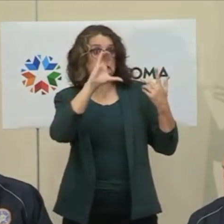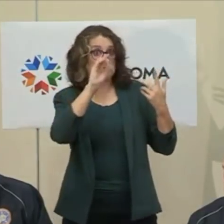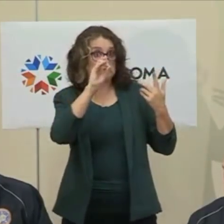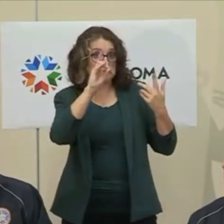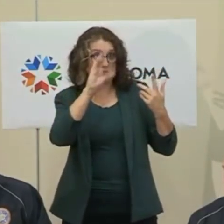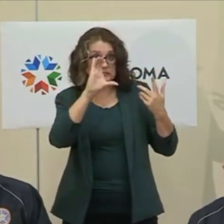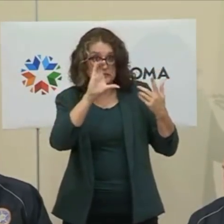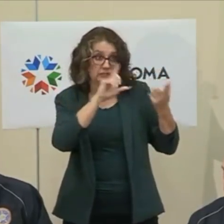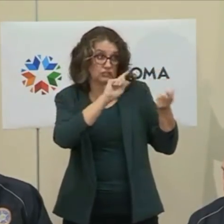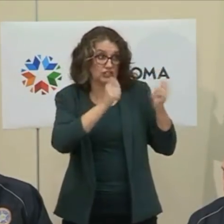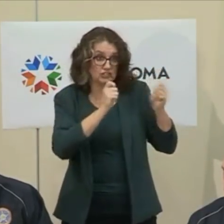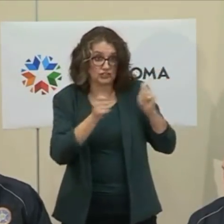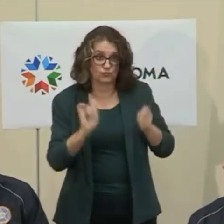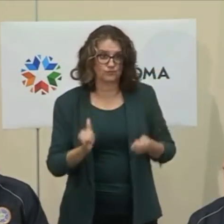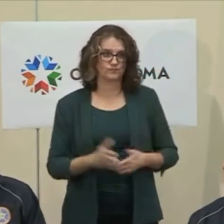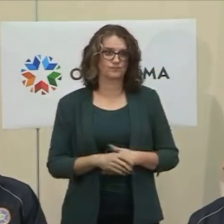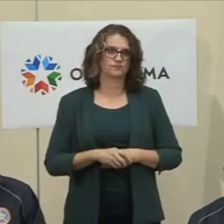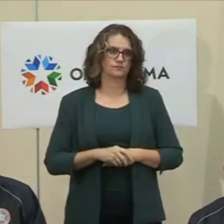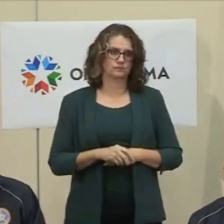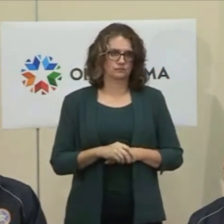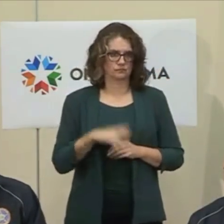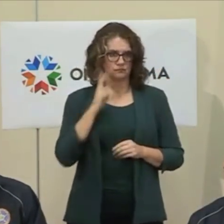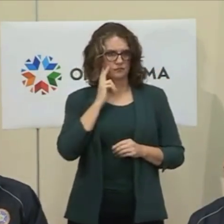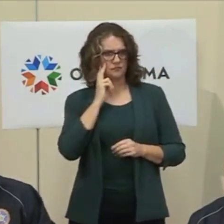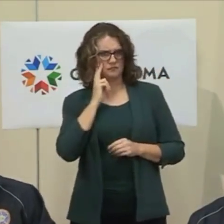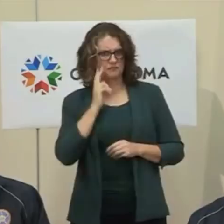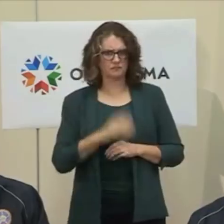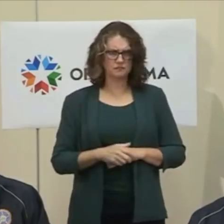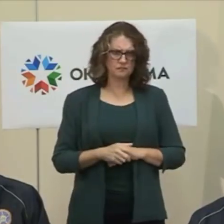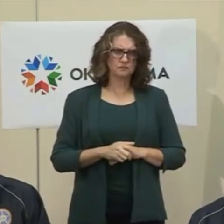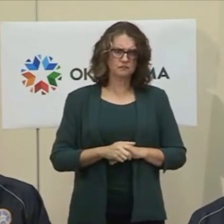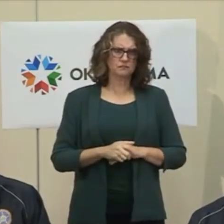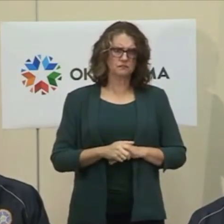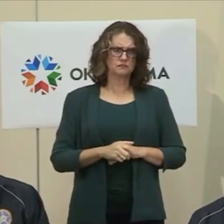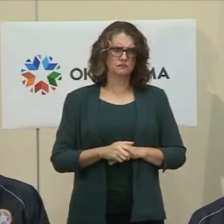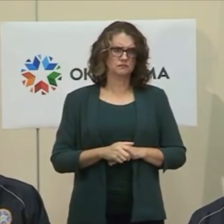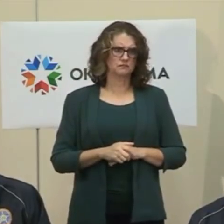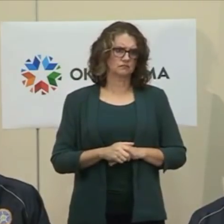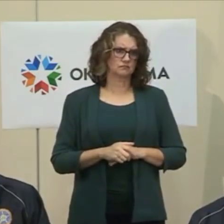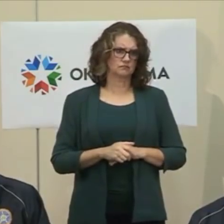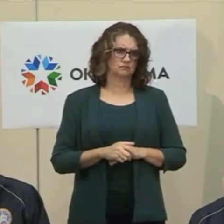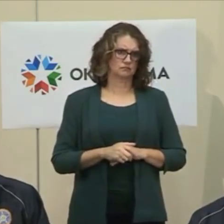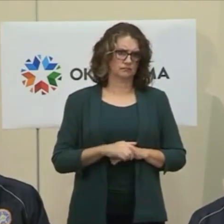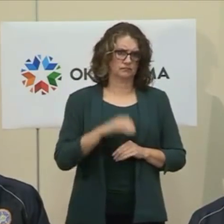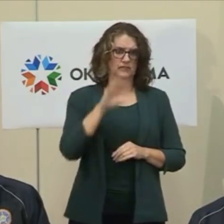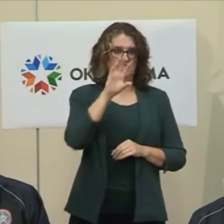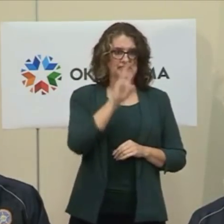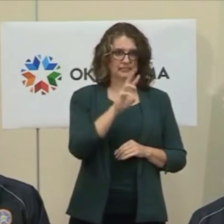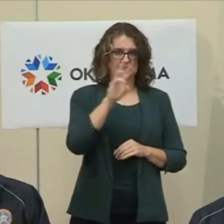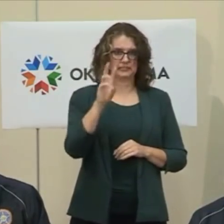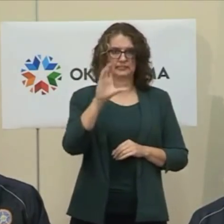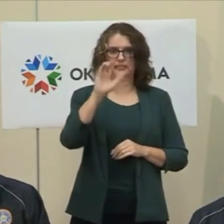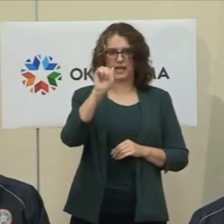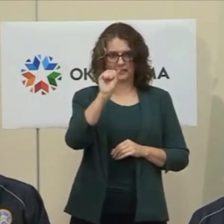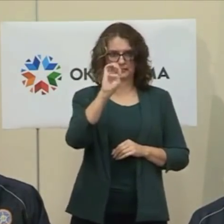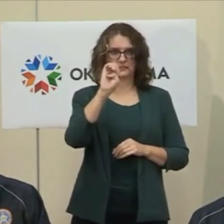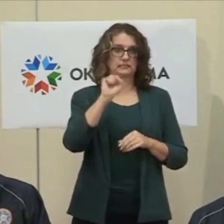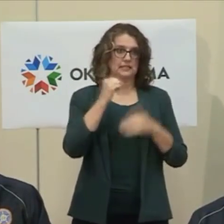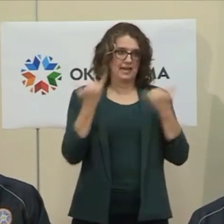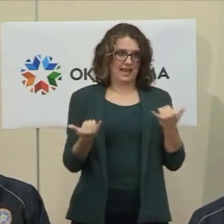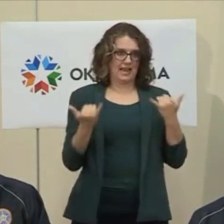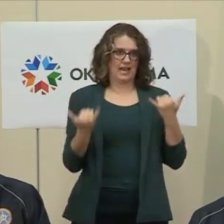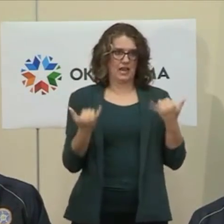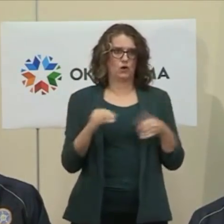as it comes. But we have 66 cases right now in the state of Oklahoma. We're monitoring that really, really closely.